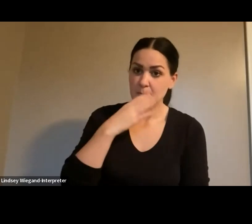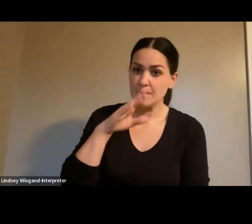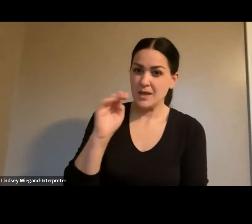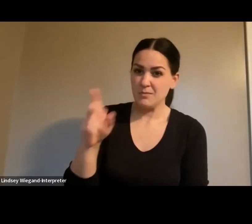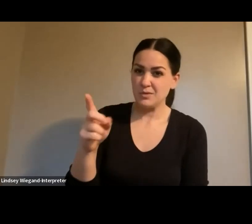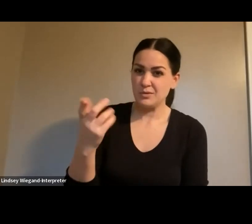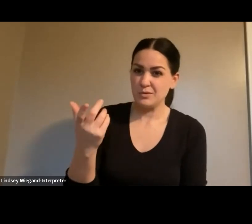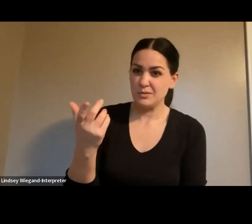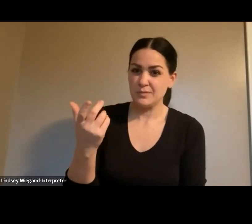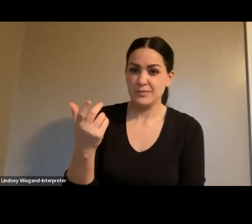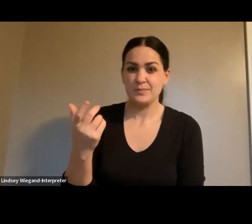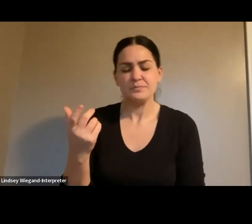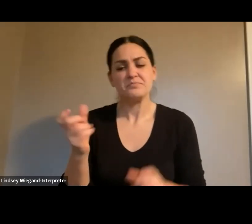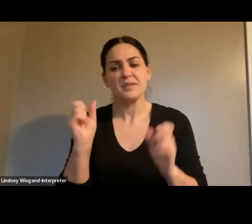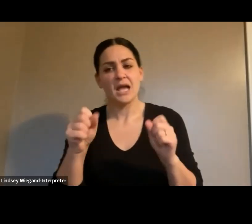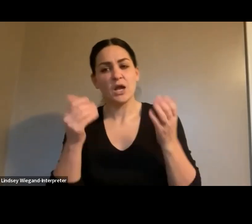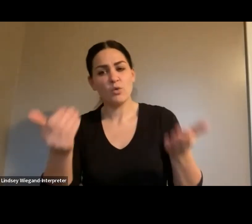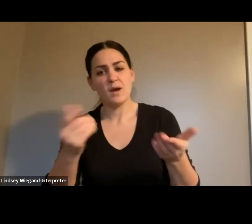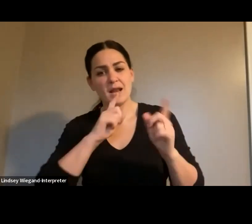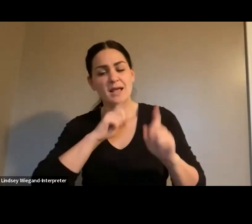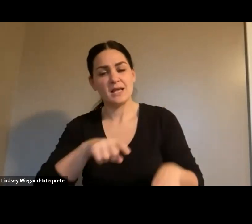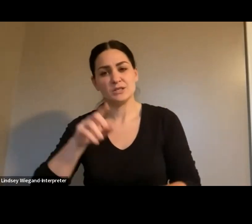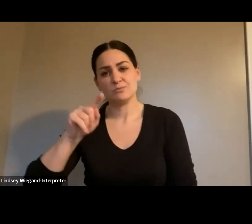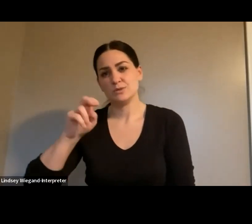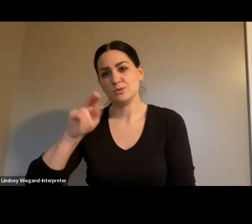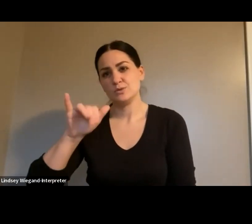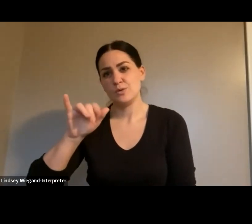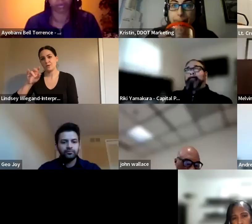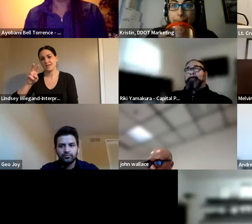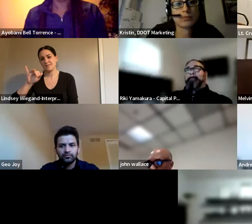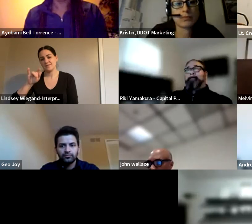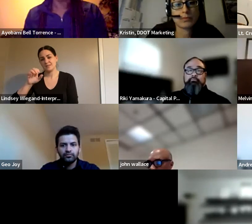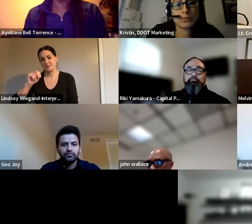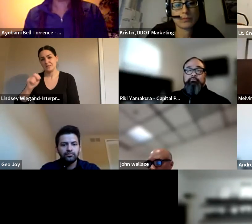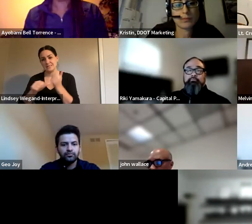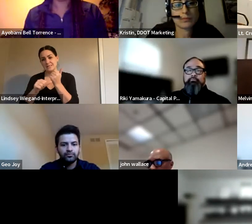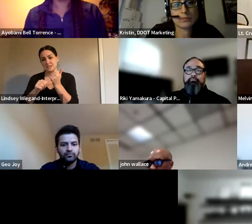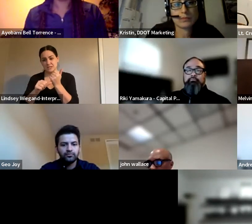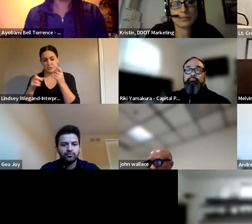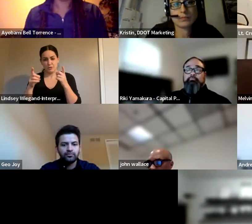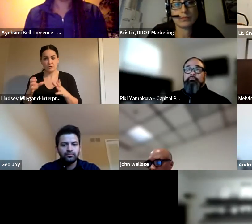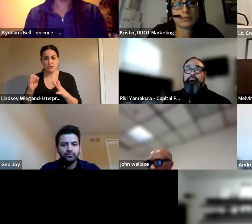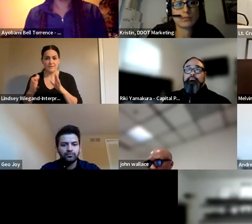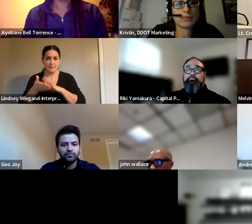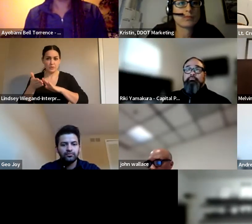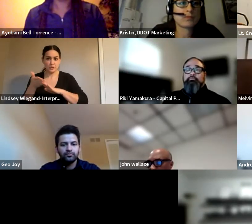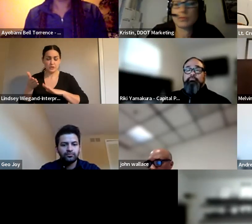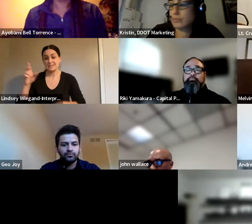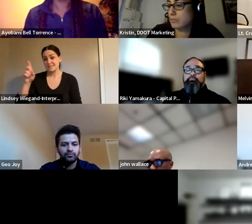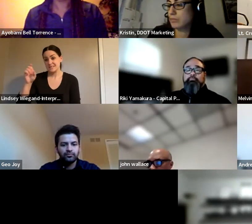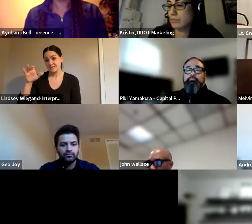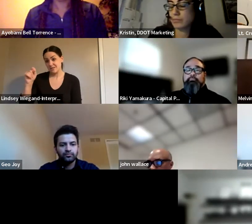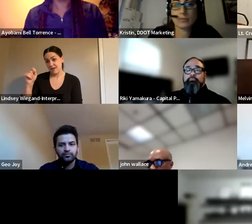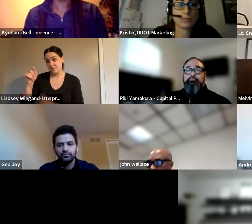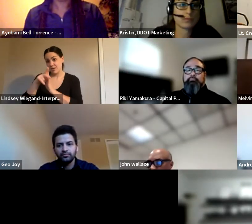Yeah. Yeah, I can go ahead and answer that. Tony Benson here of the assistant director of operations. So the policy is that that